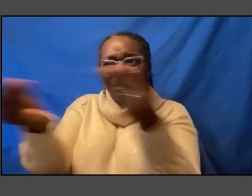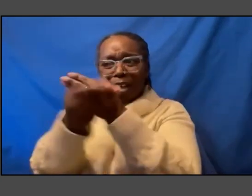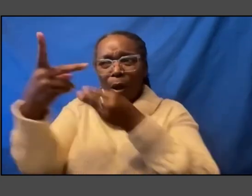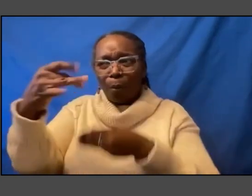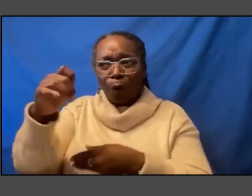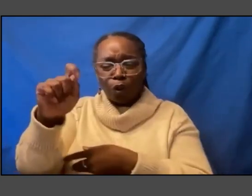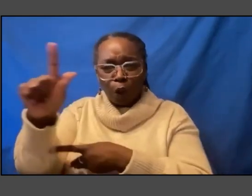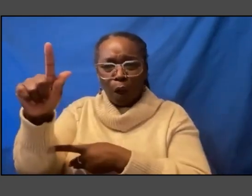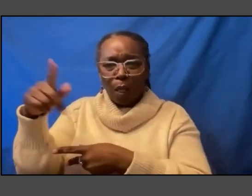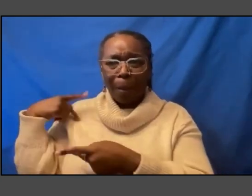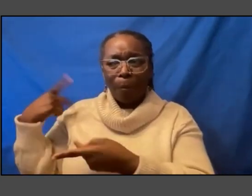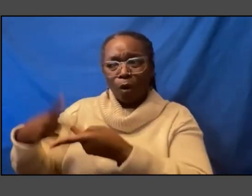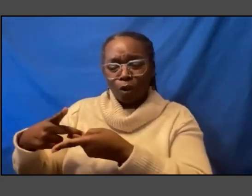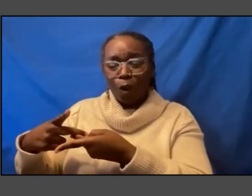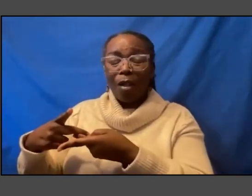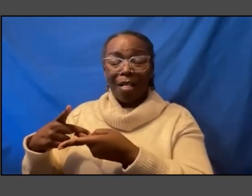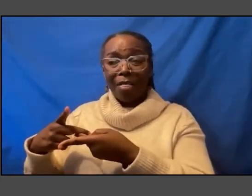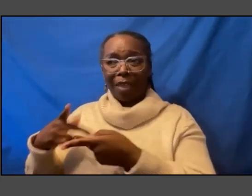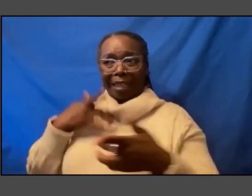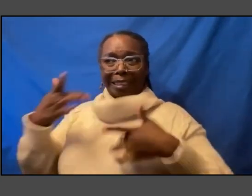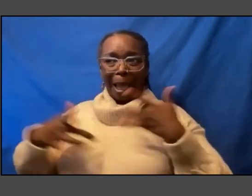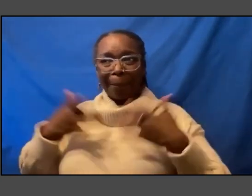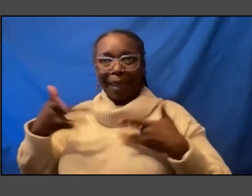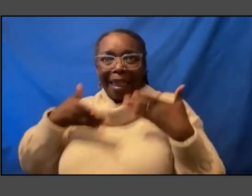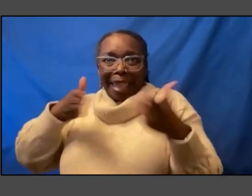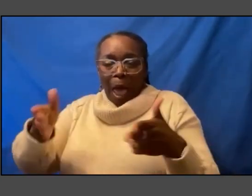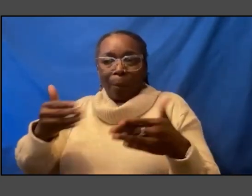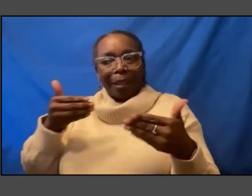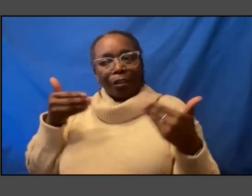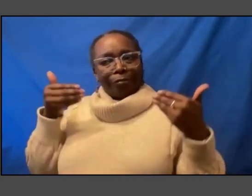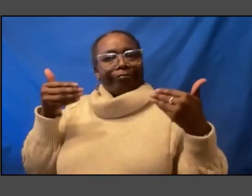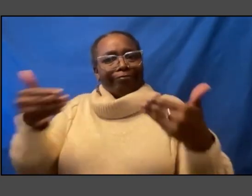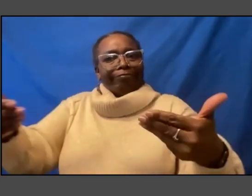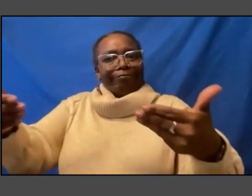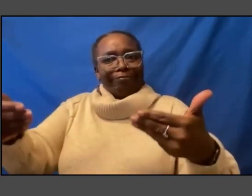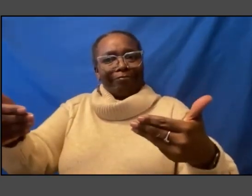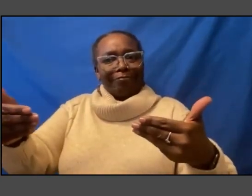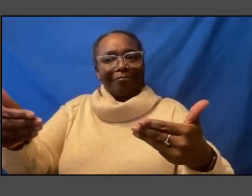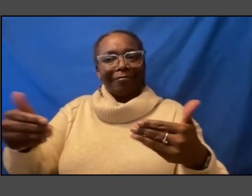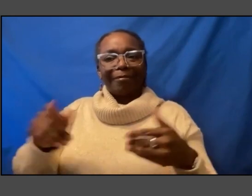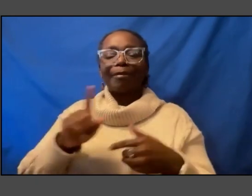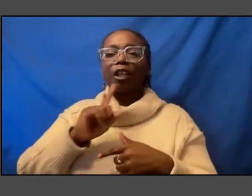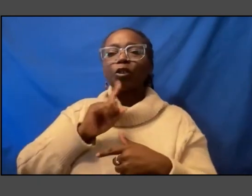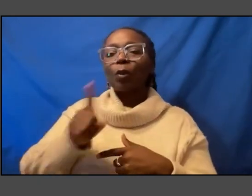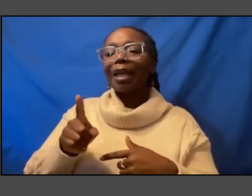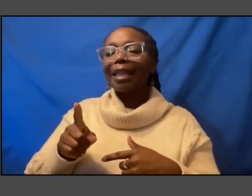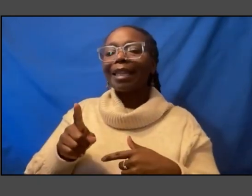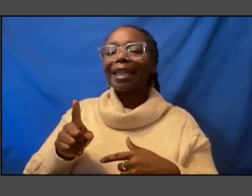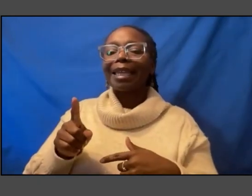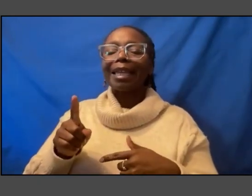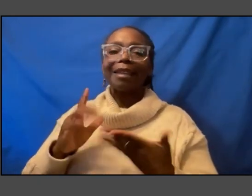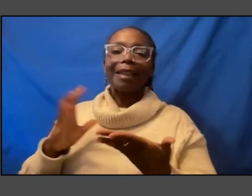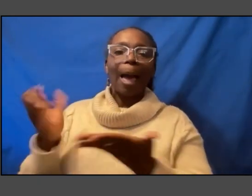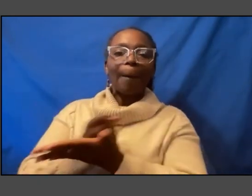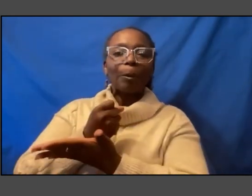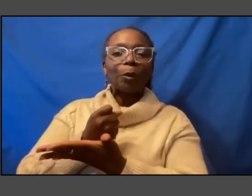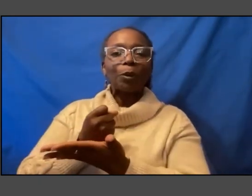me things that allow me to move forward so it is really sort of the opportunity to say how does the smithsonian